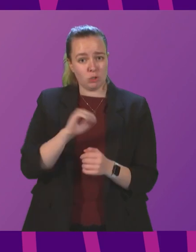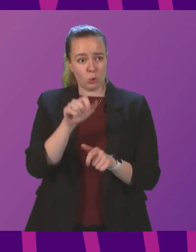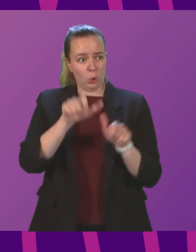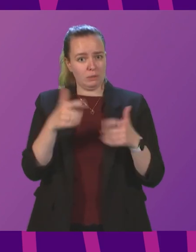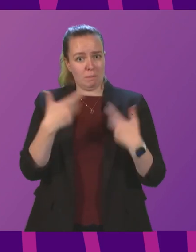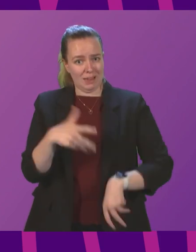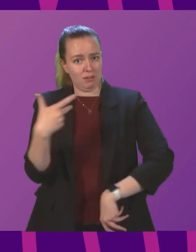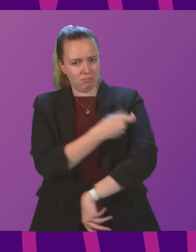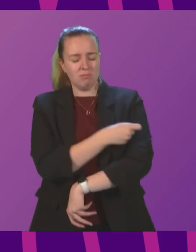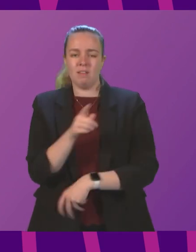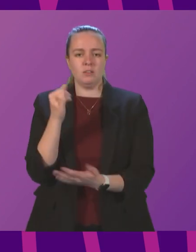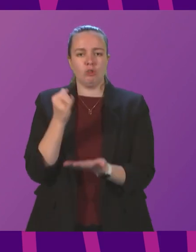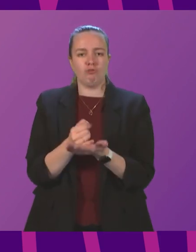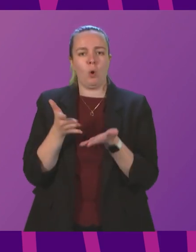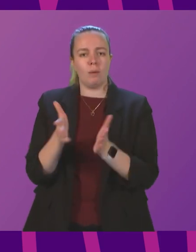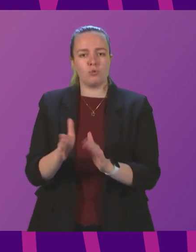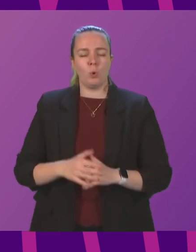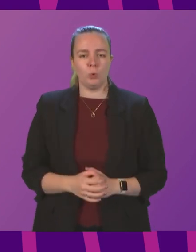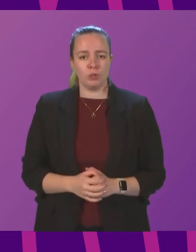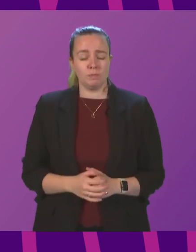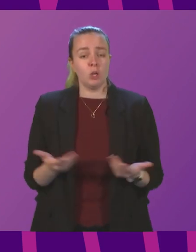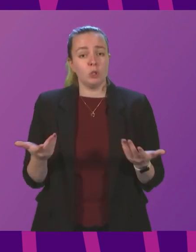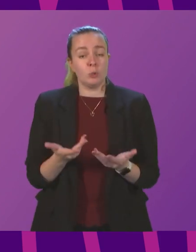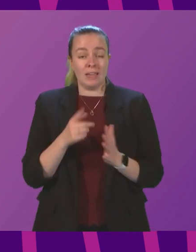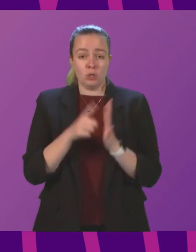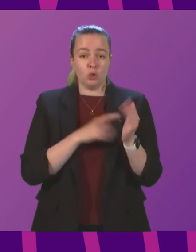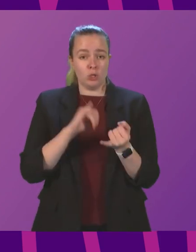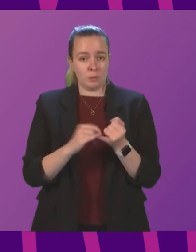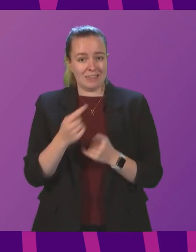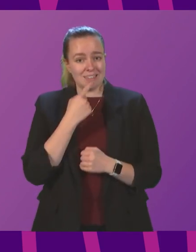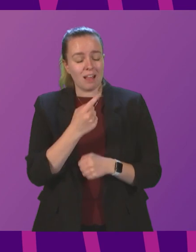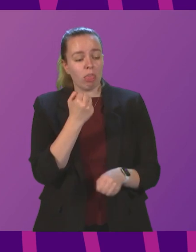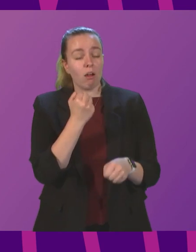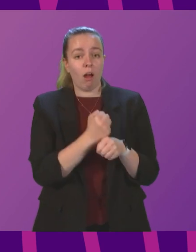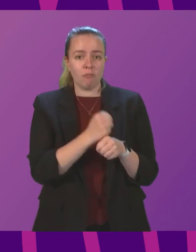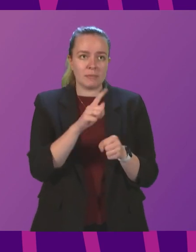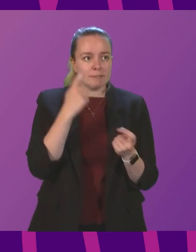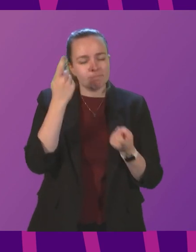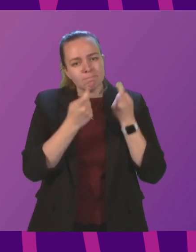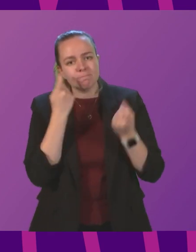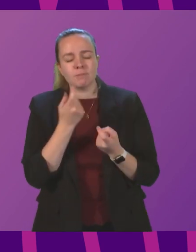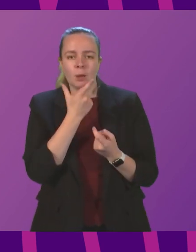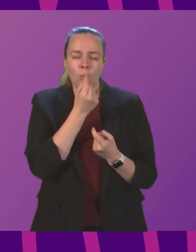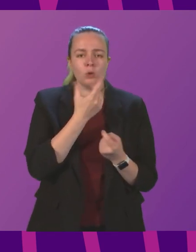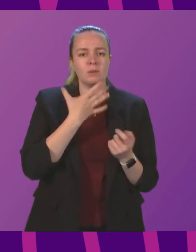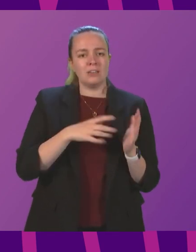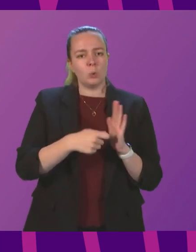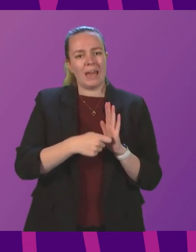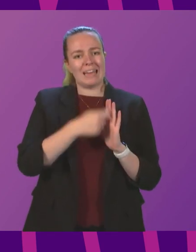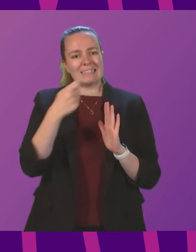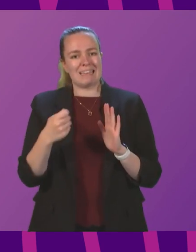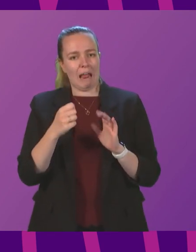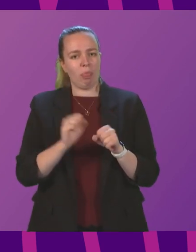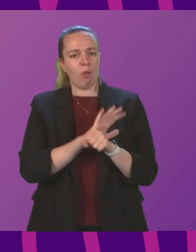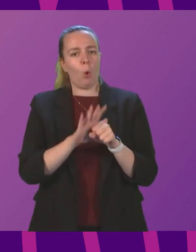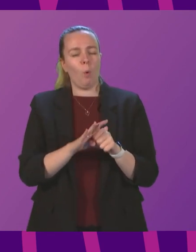is the wrong approach. Today, John Swinney says the government is considering the need to extend the COVID vaccine